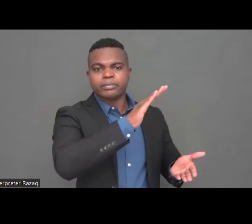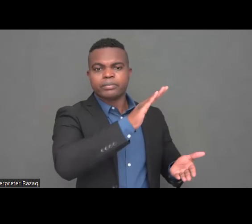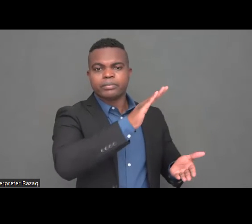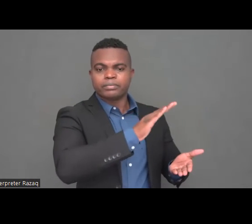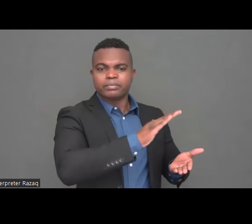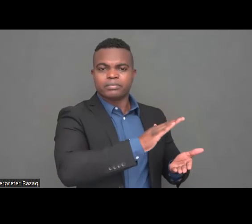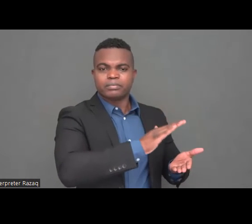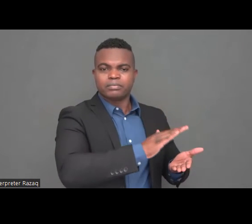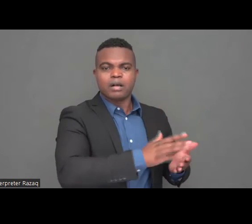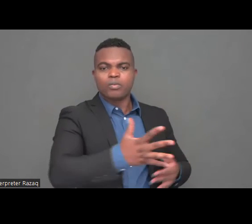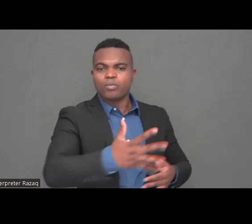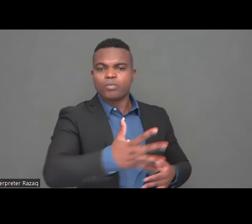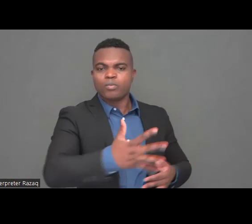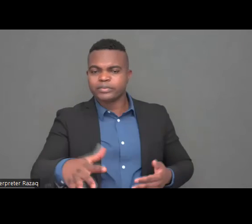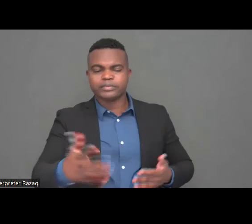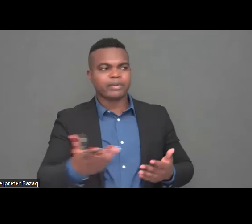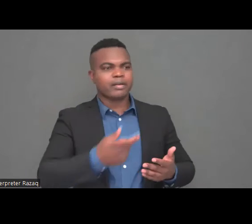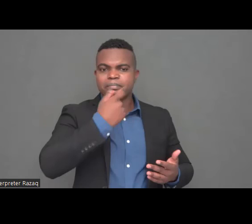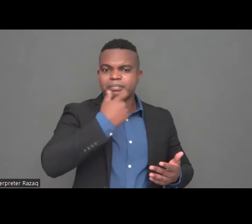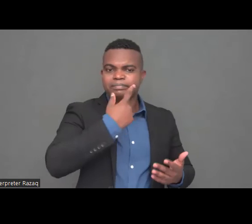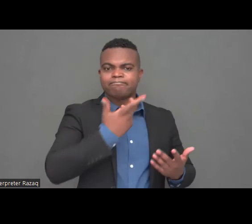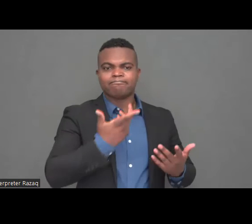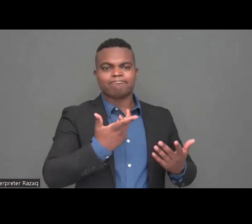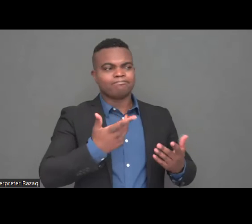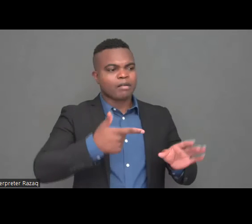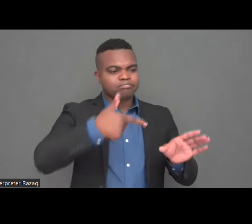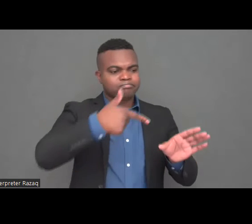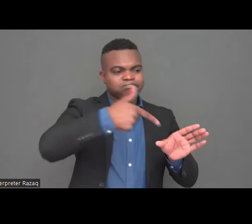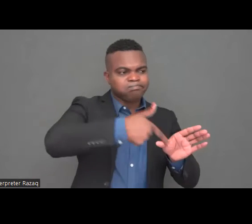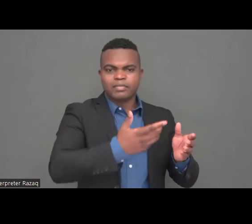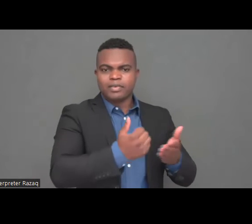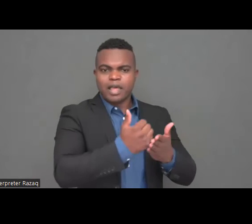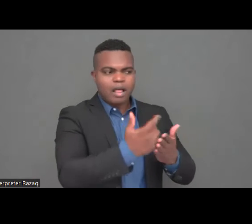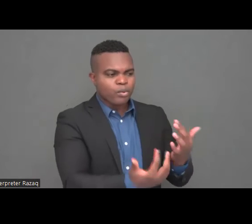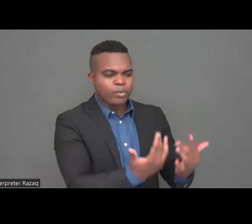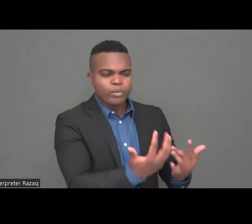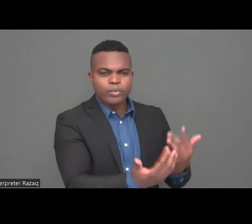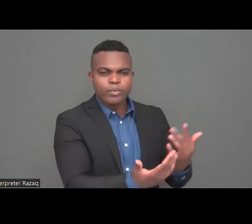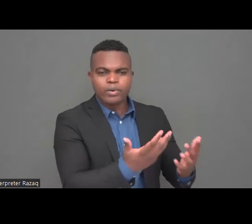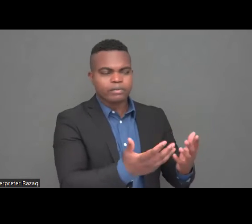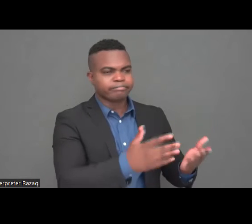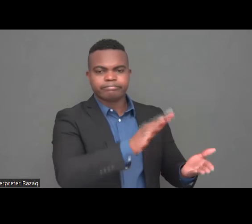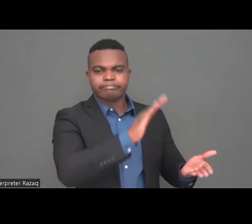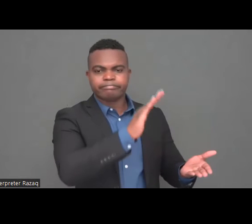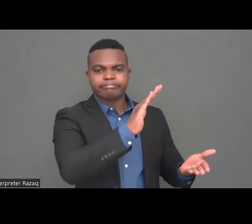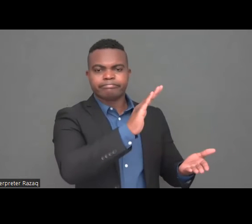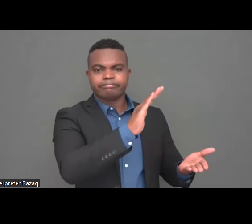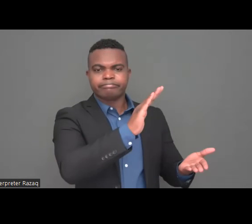some cases staff have left leaving the residents